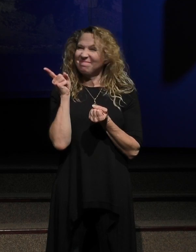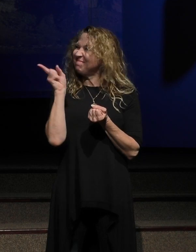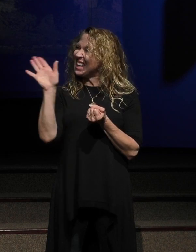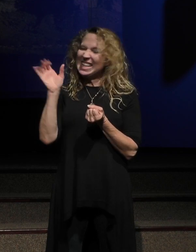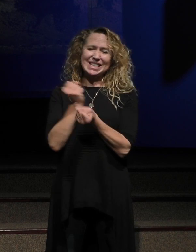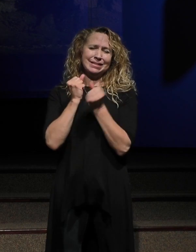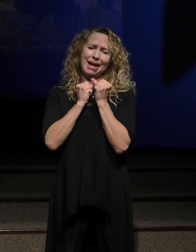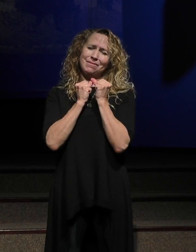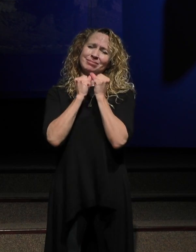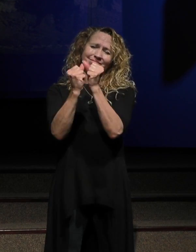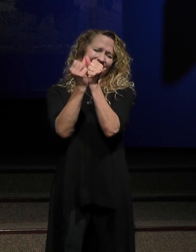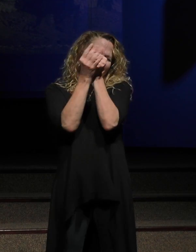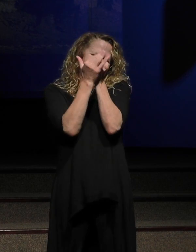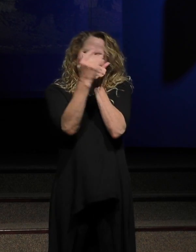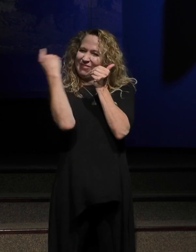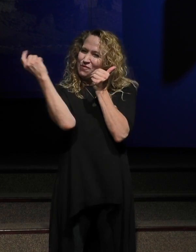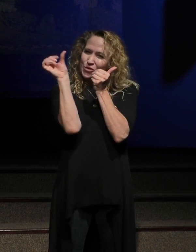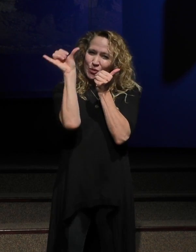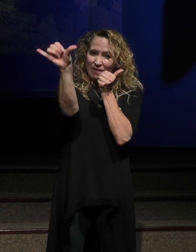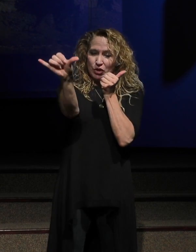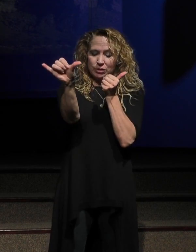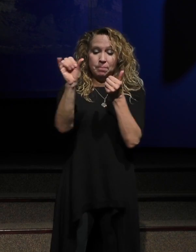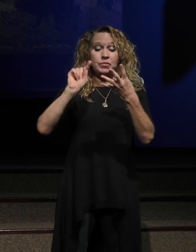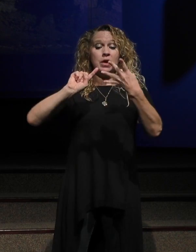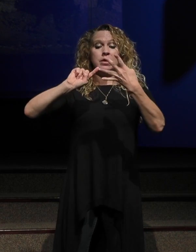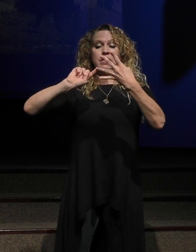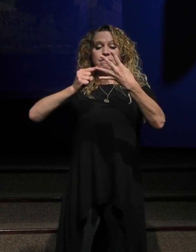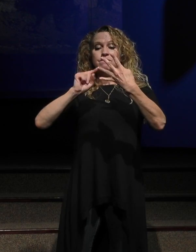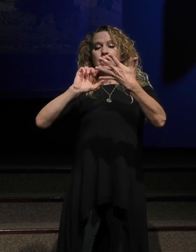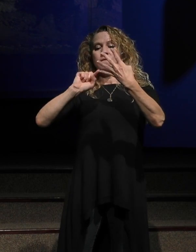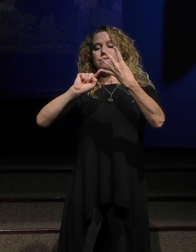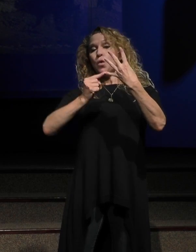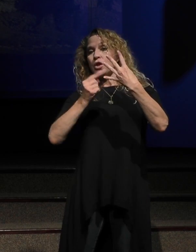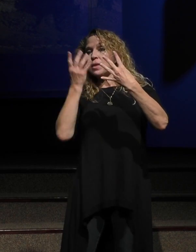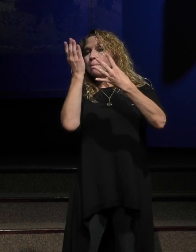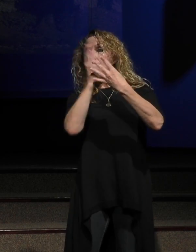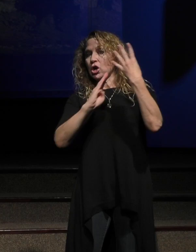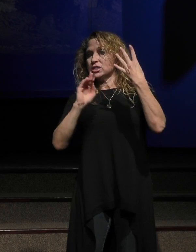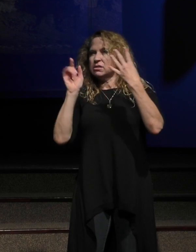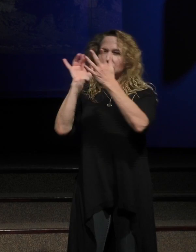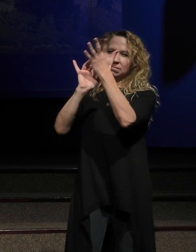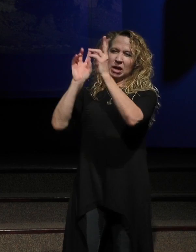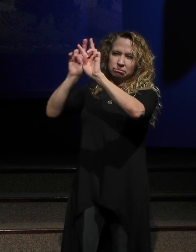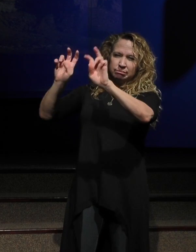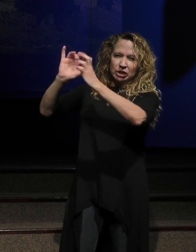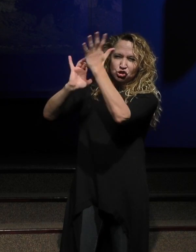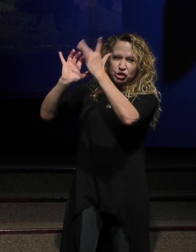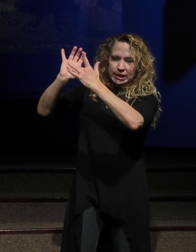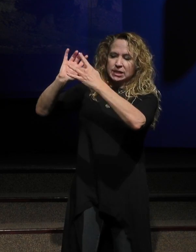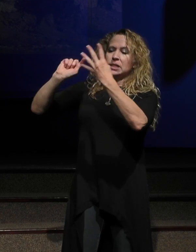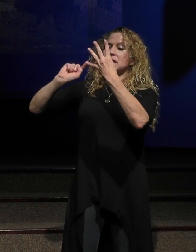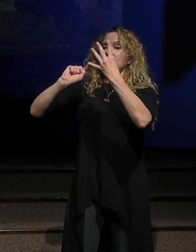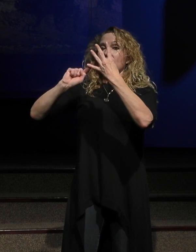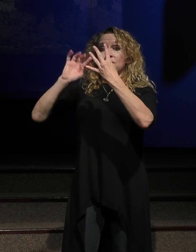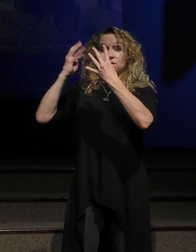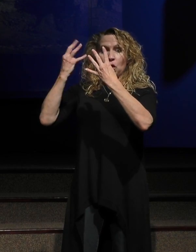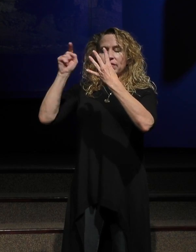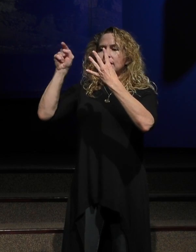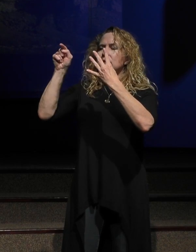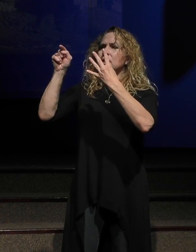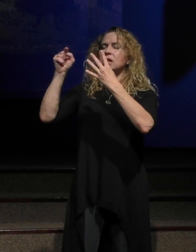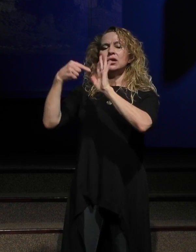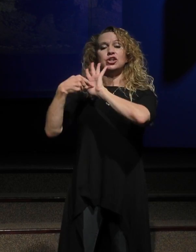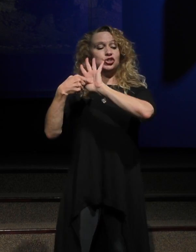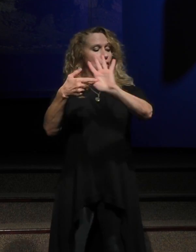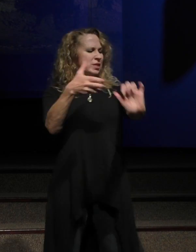Number four, the fourth thing I see about Jesus that brings me strength and brings me hope in my desperate prayer. Number four is that Jesus displays